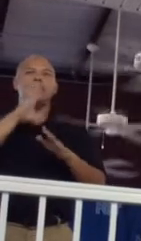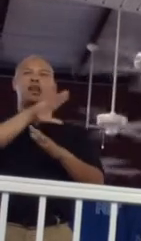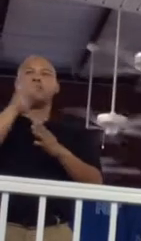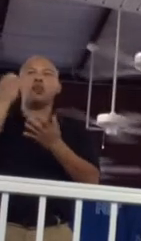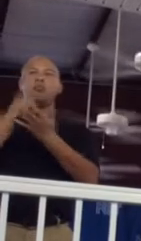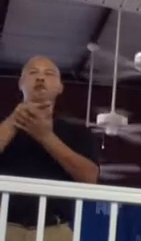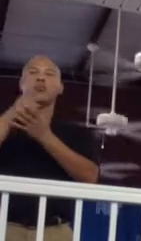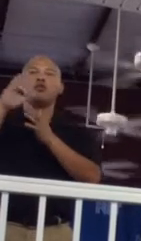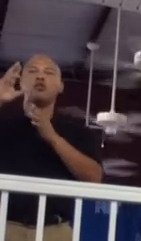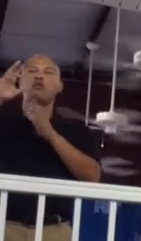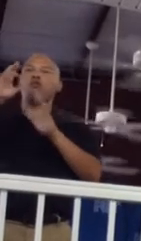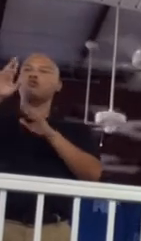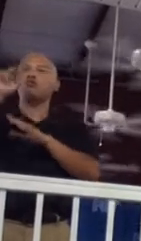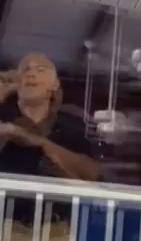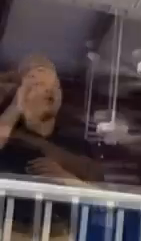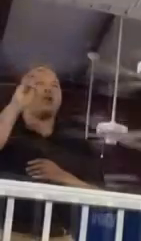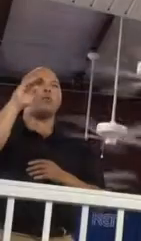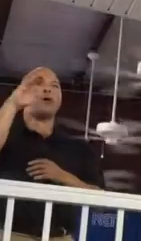rating.